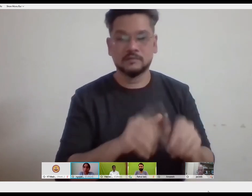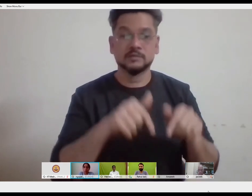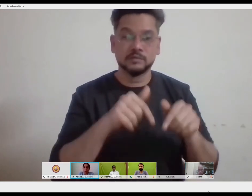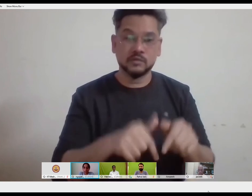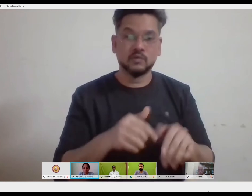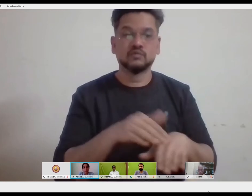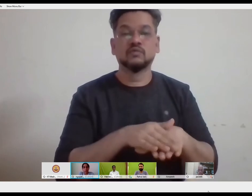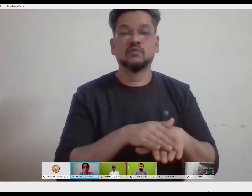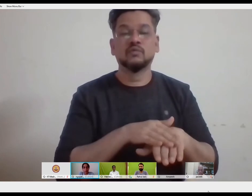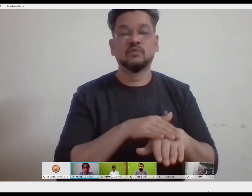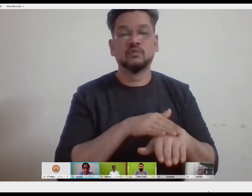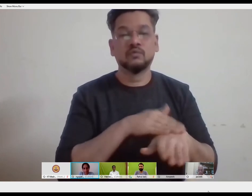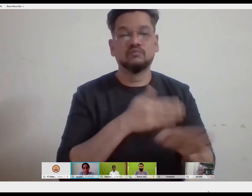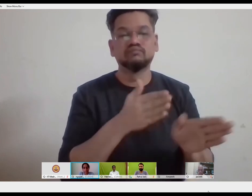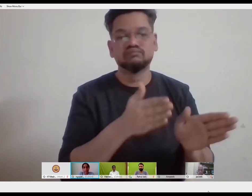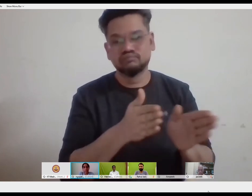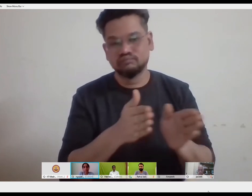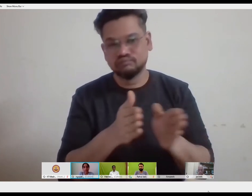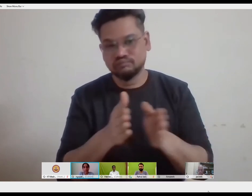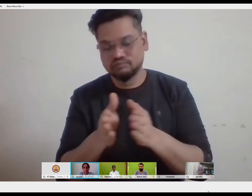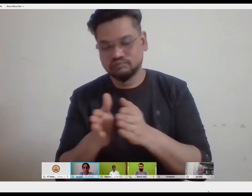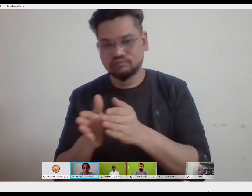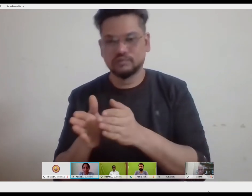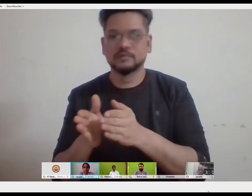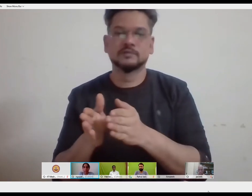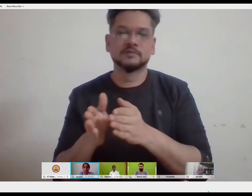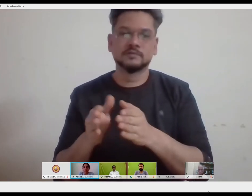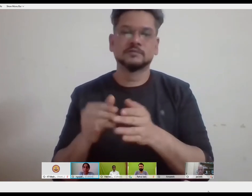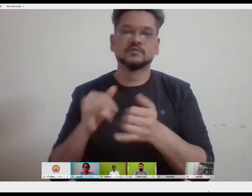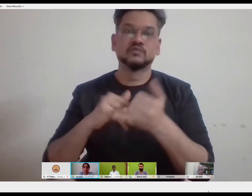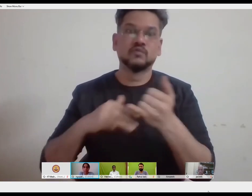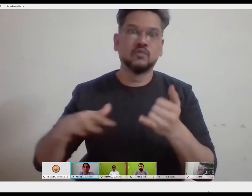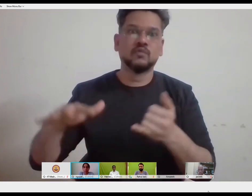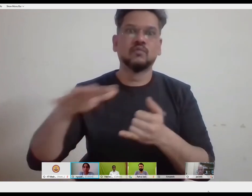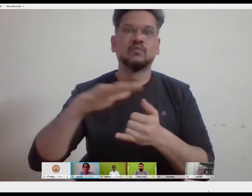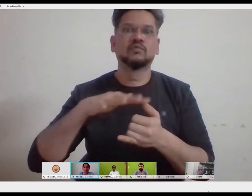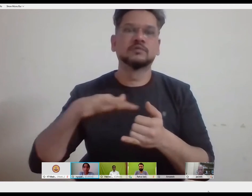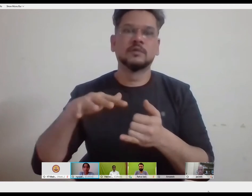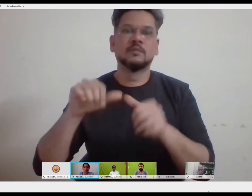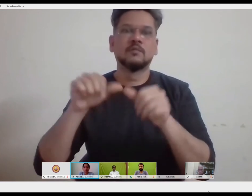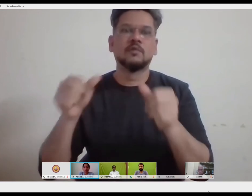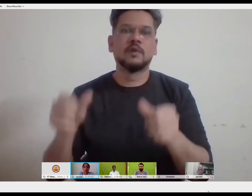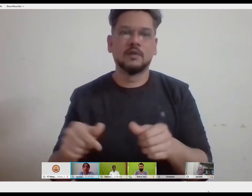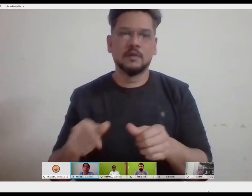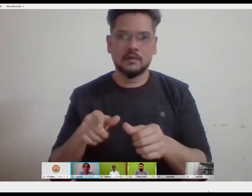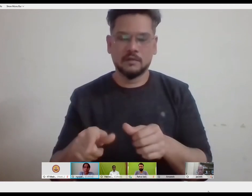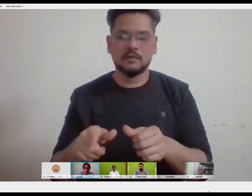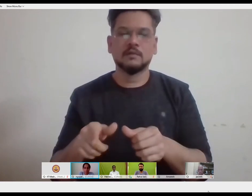where it was looked at that the society needs to be able to adjust